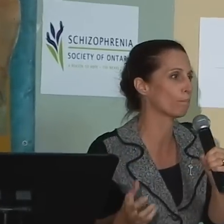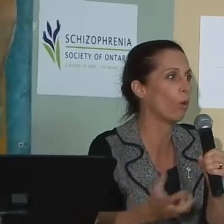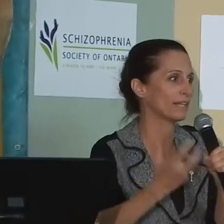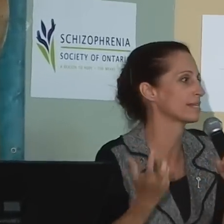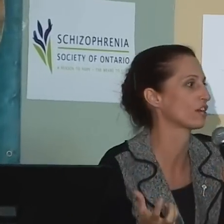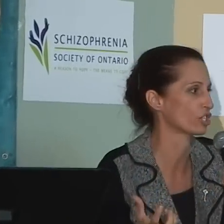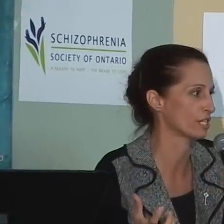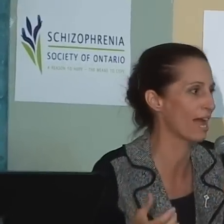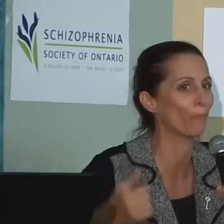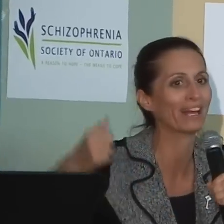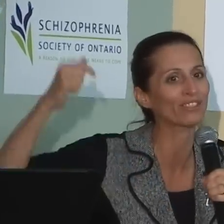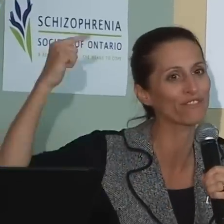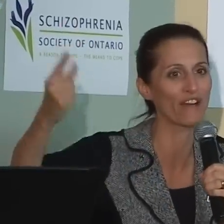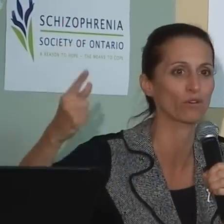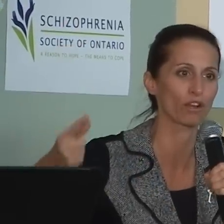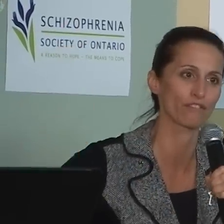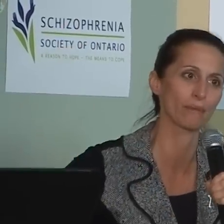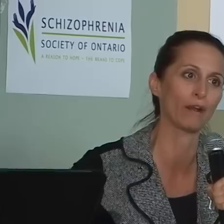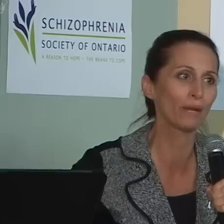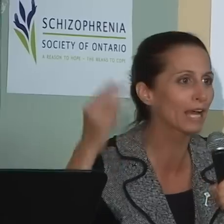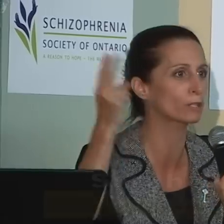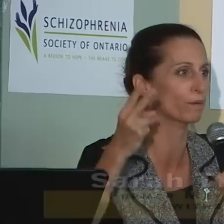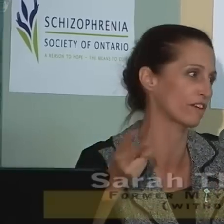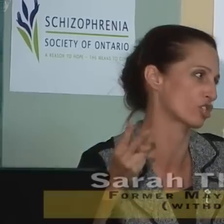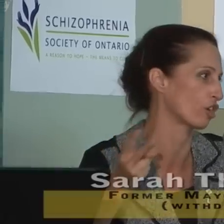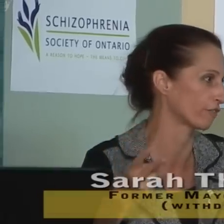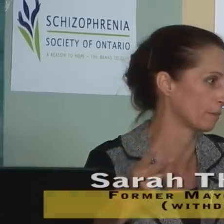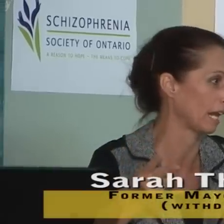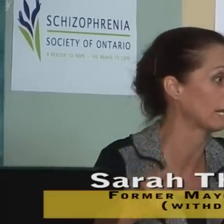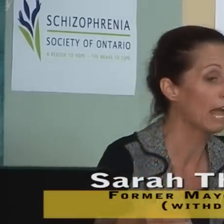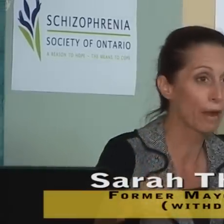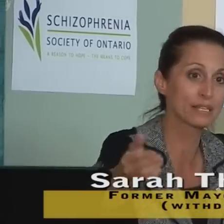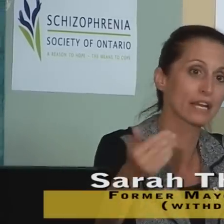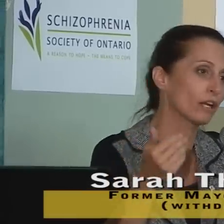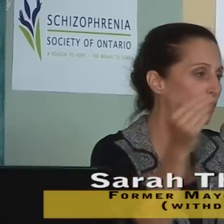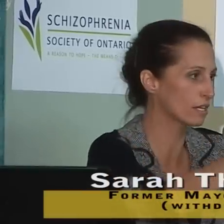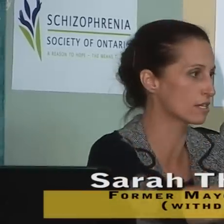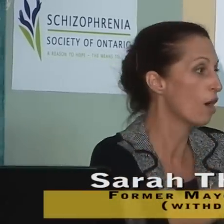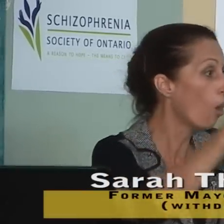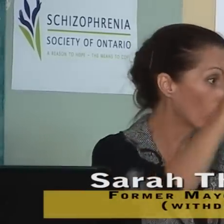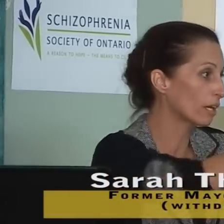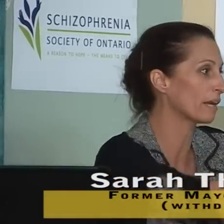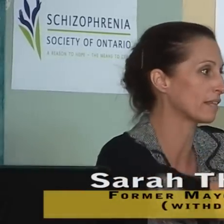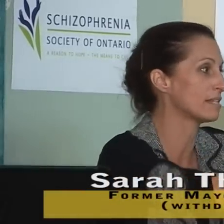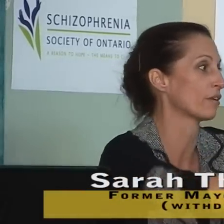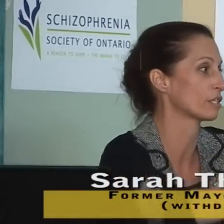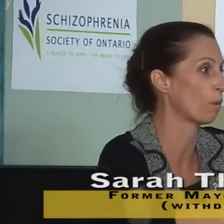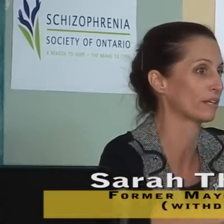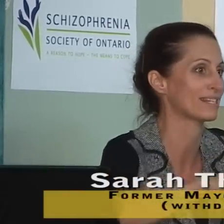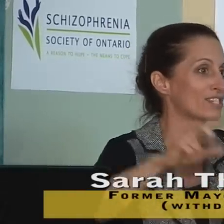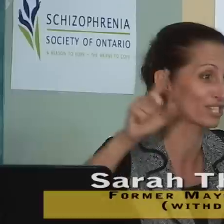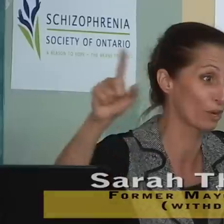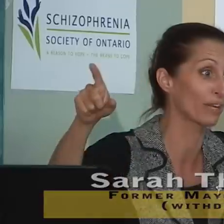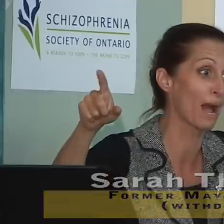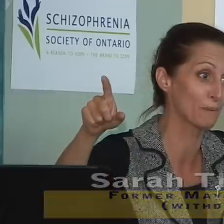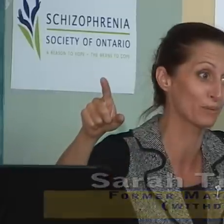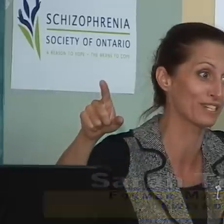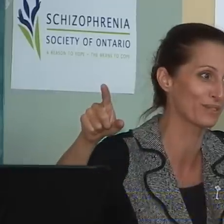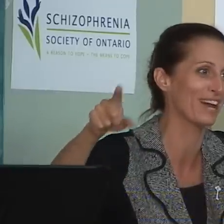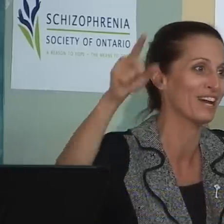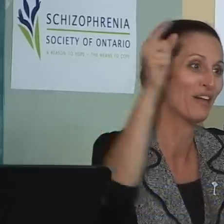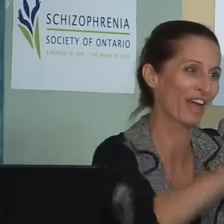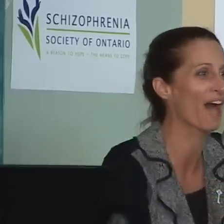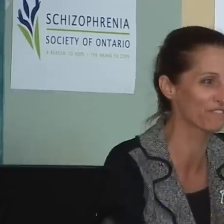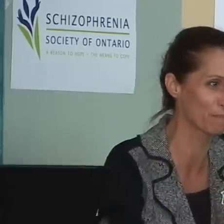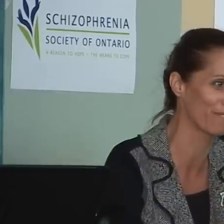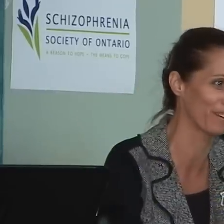them, say, polling stations? And we get the federal government in. We get the provincial government in. And we say, you know what, these, we're going to make these areas polling stations. You know what happens